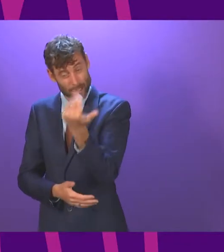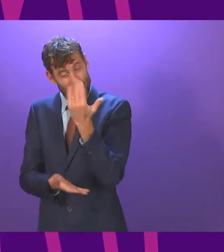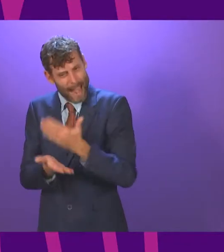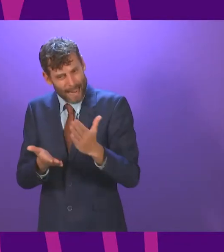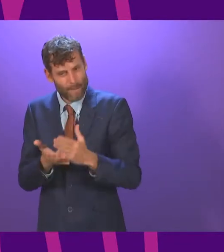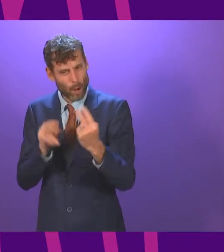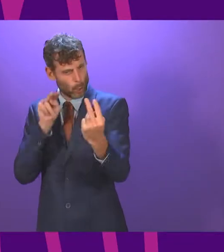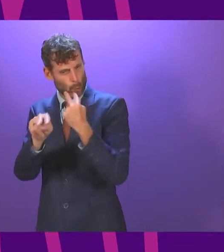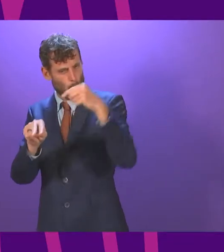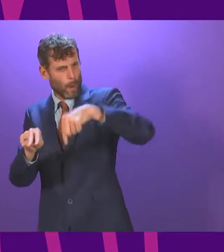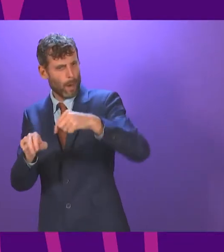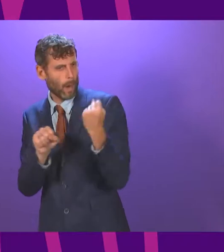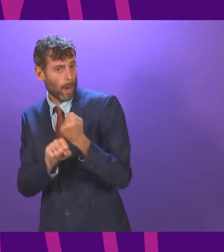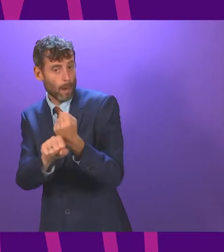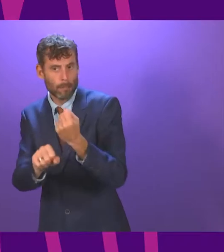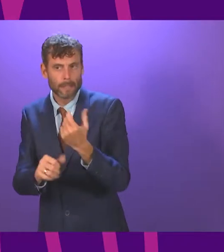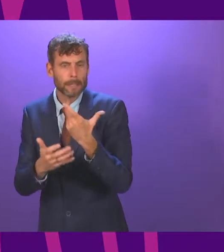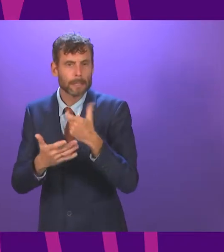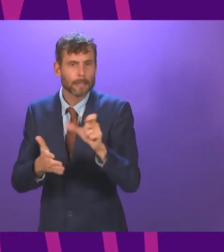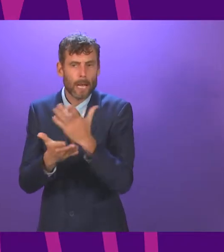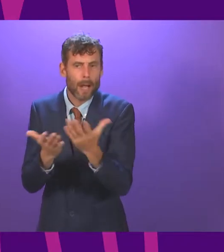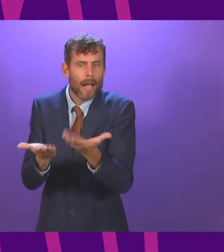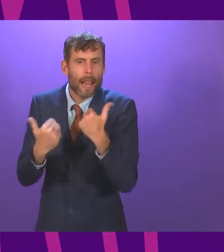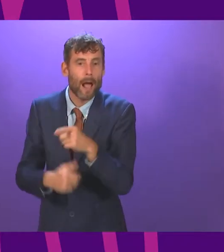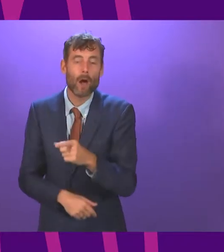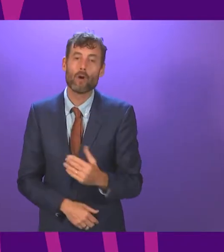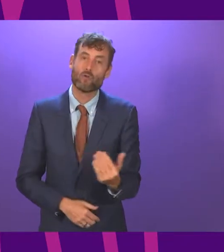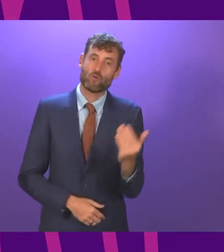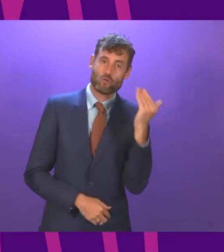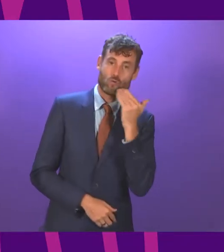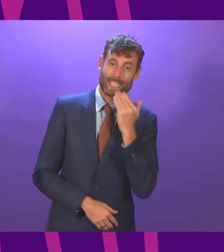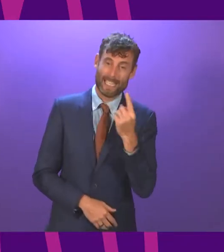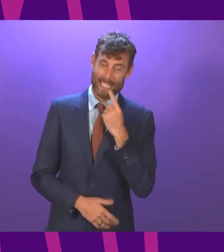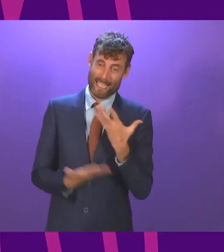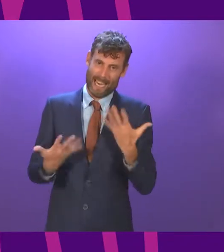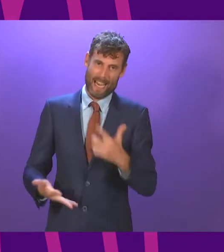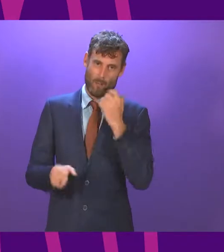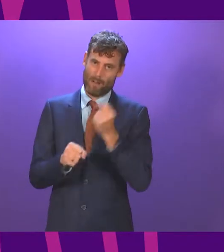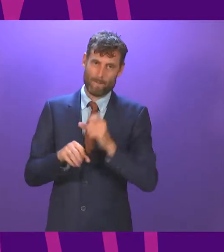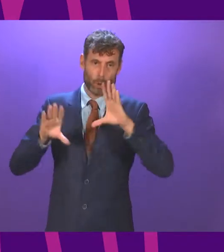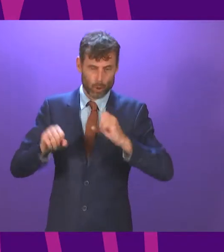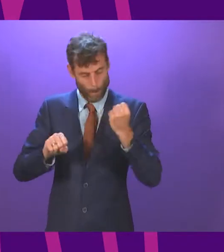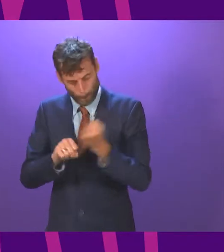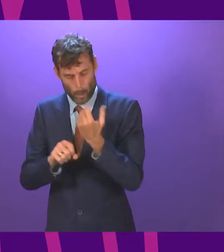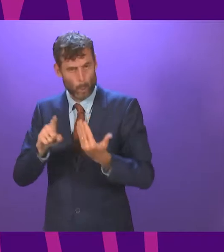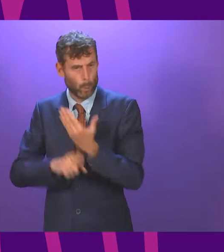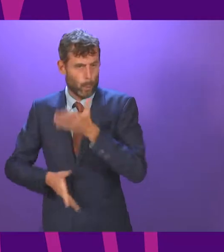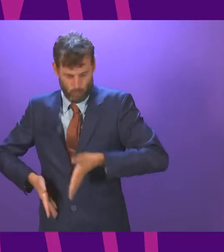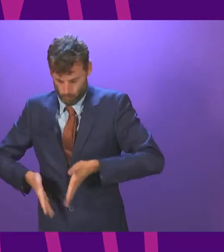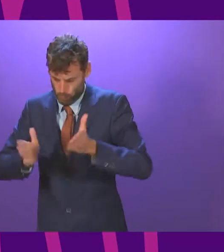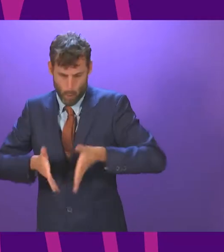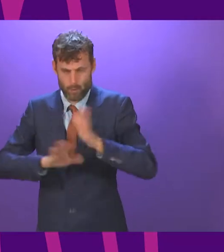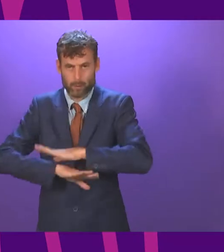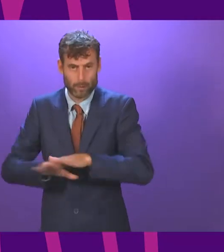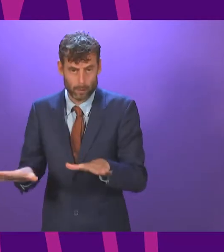earlier. The Greens claim they have secured a shift away from road building. There are a whole host of other local road